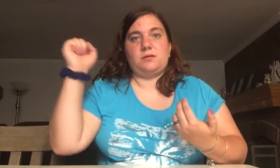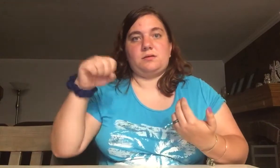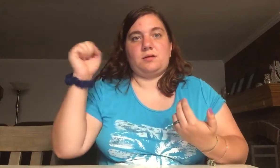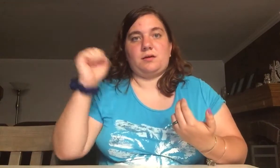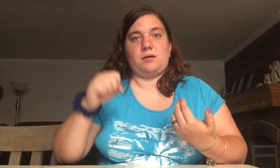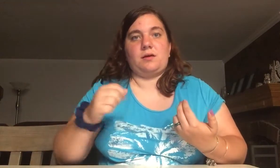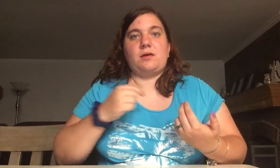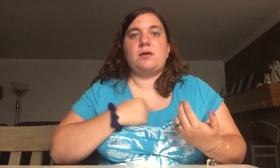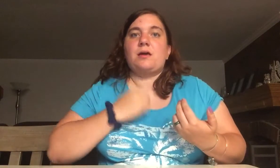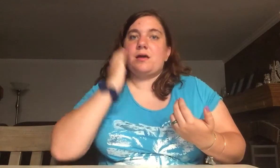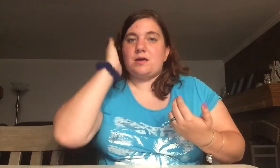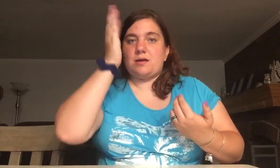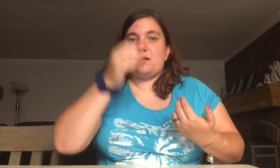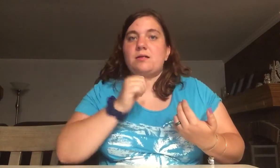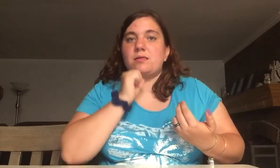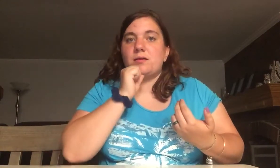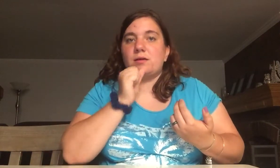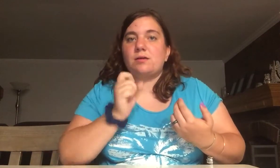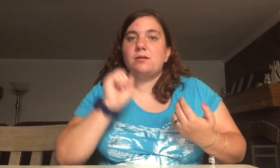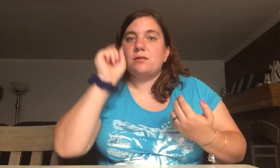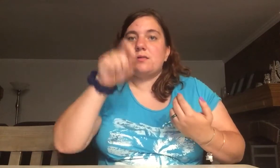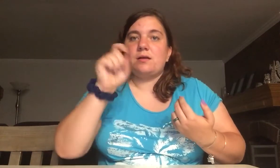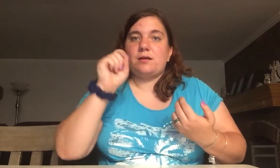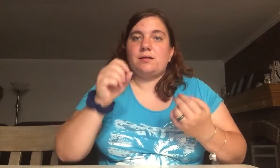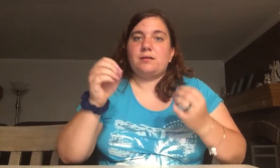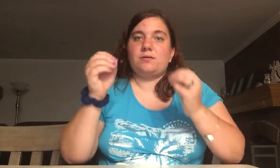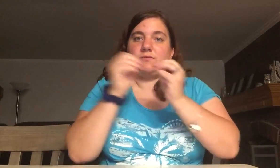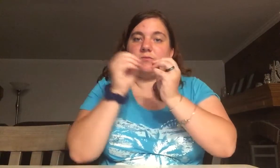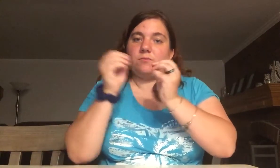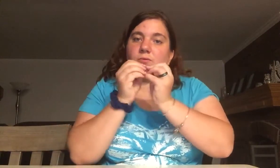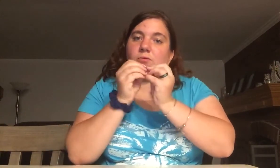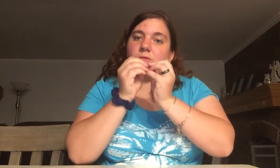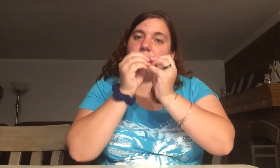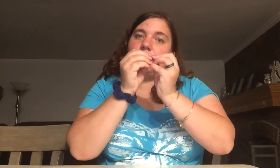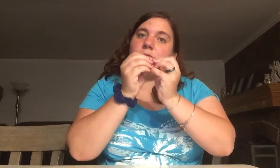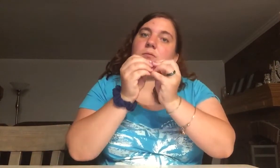and I could not ask for more.